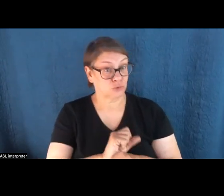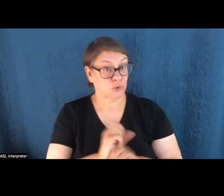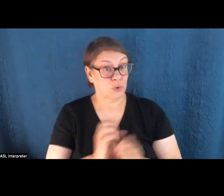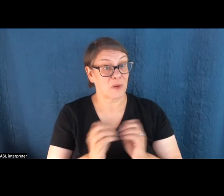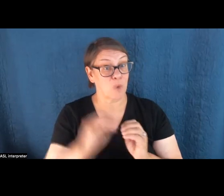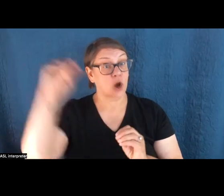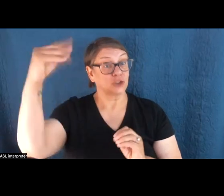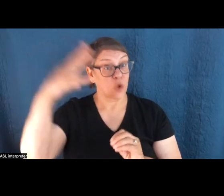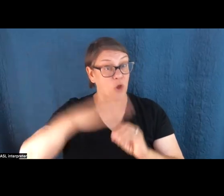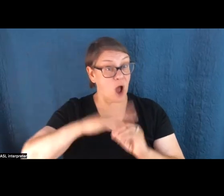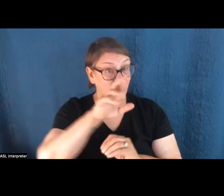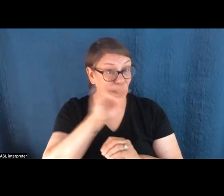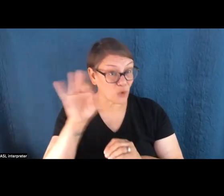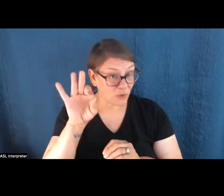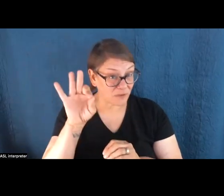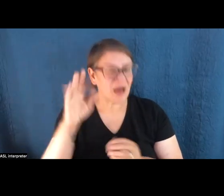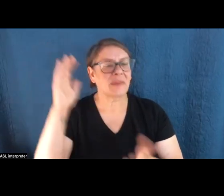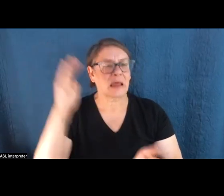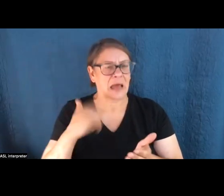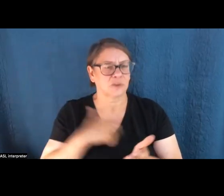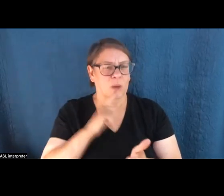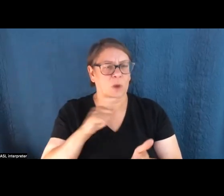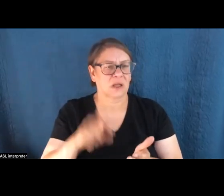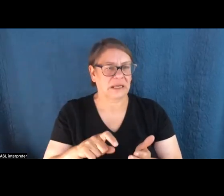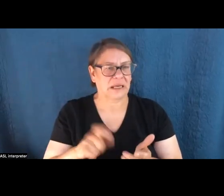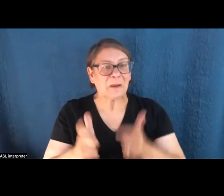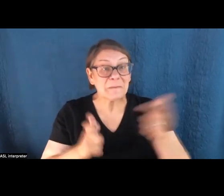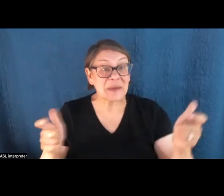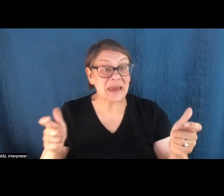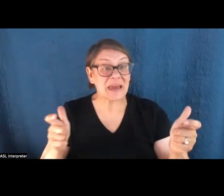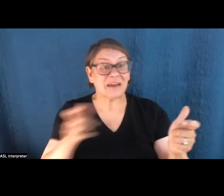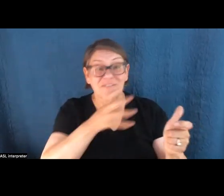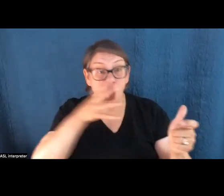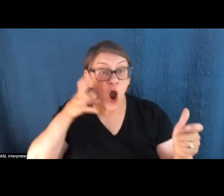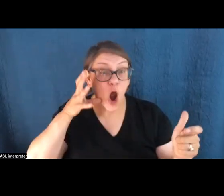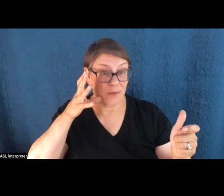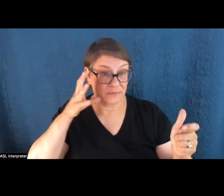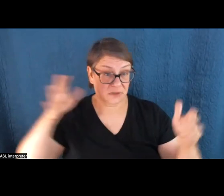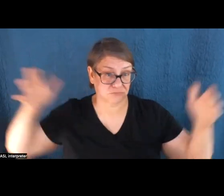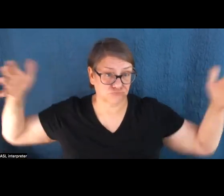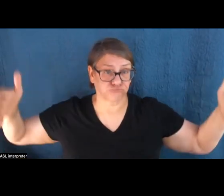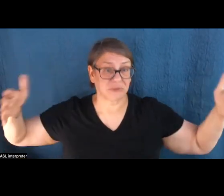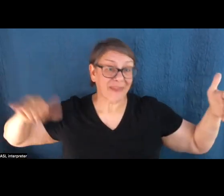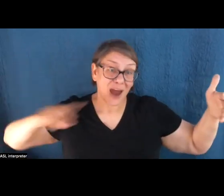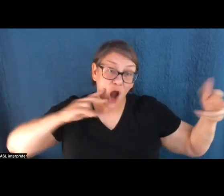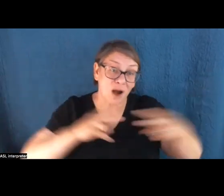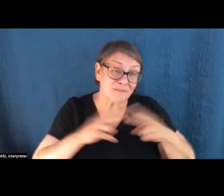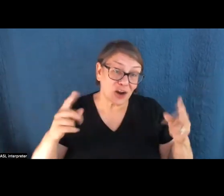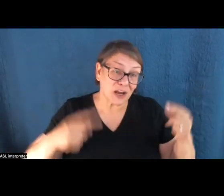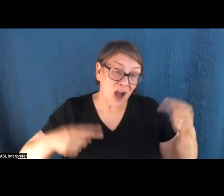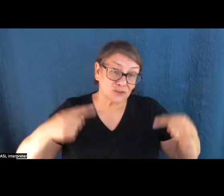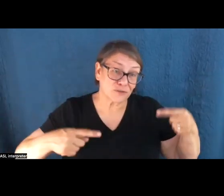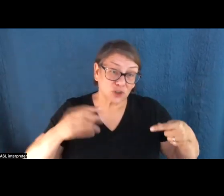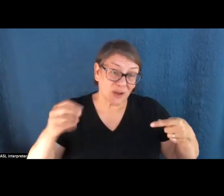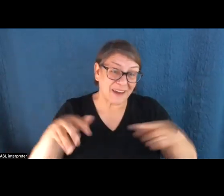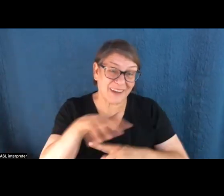solar we put on rooftops, the less we're going to need of these, you know, really big solar and wind farms that can be controversial environmentally and for other reasons.